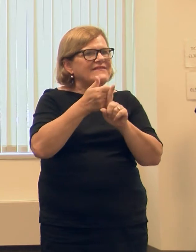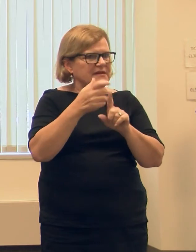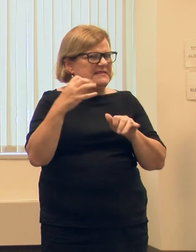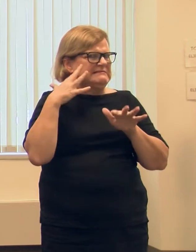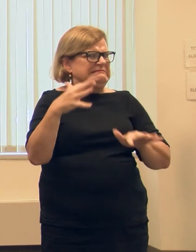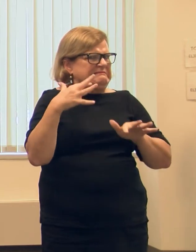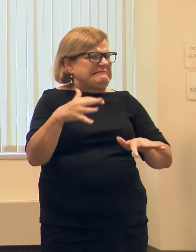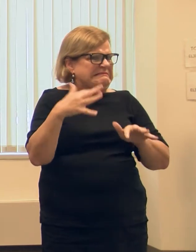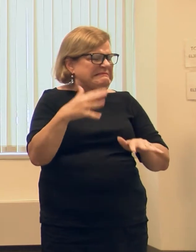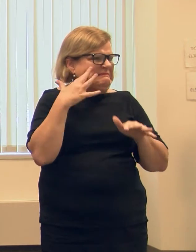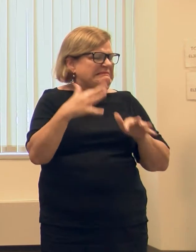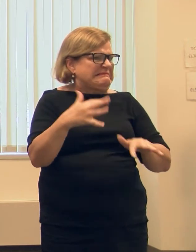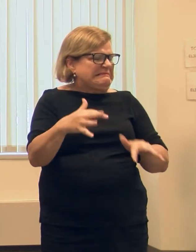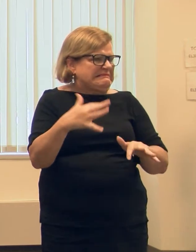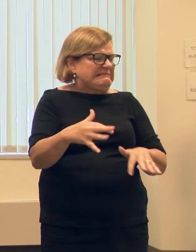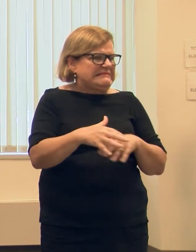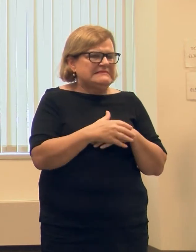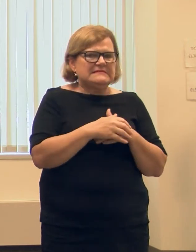getting some feedback here.